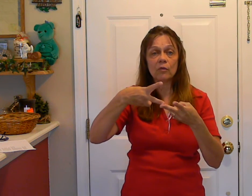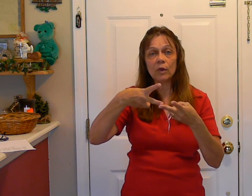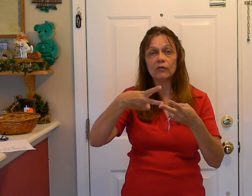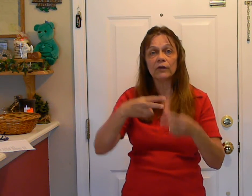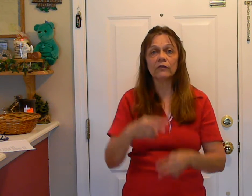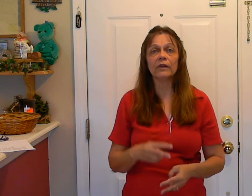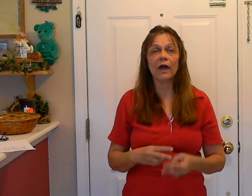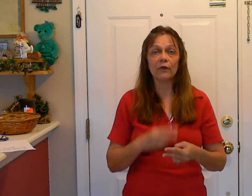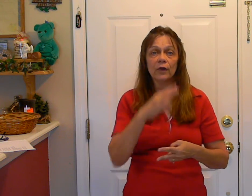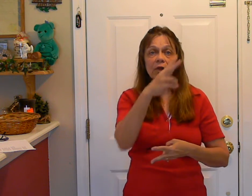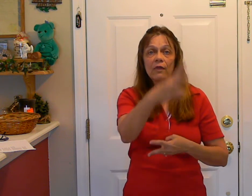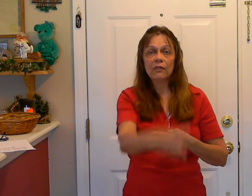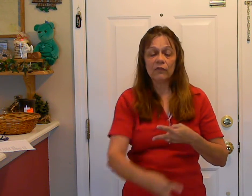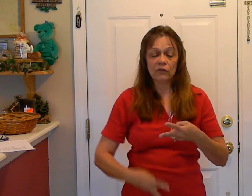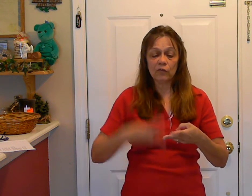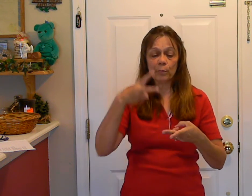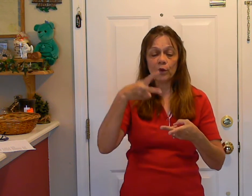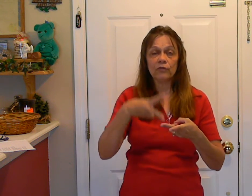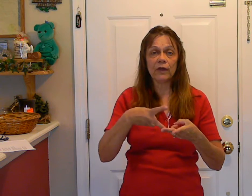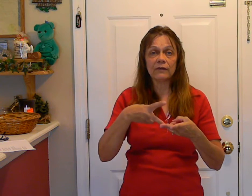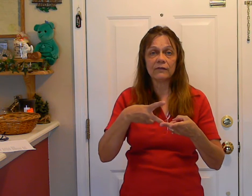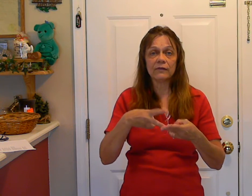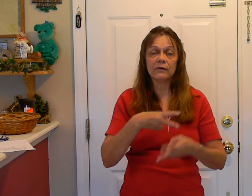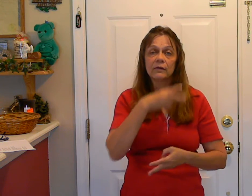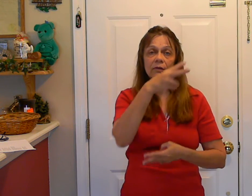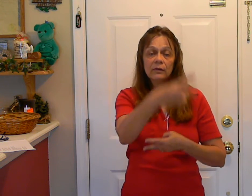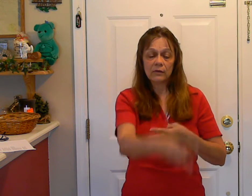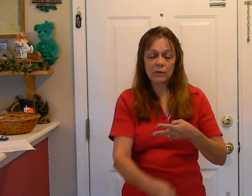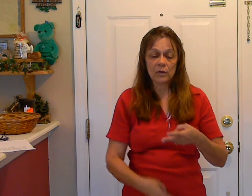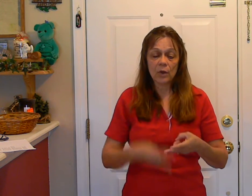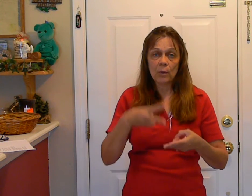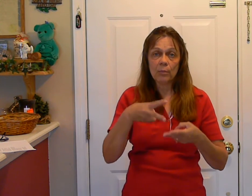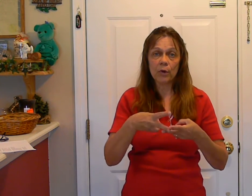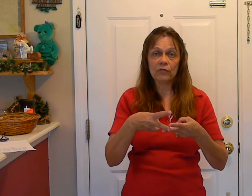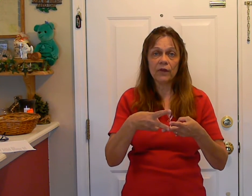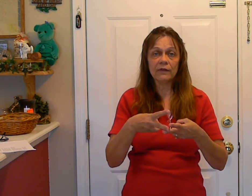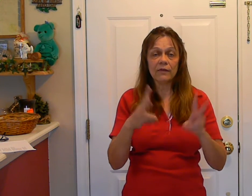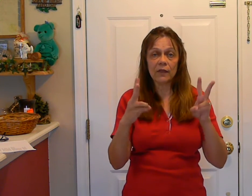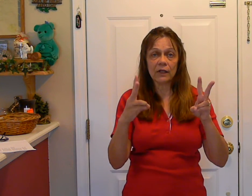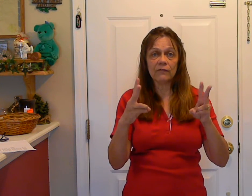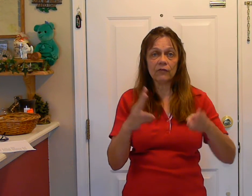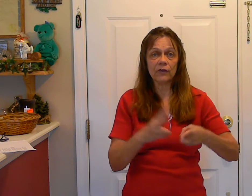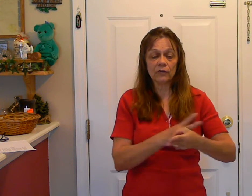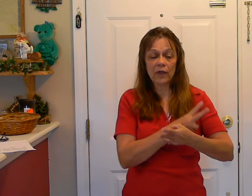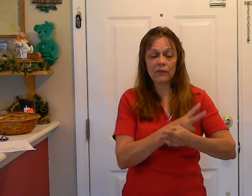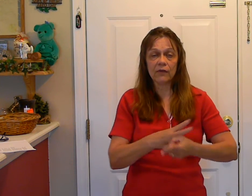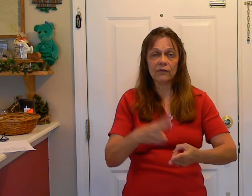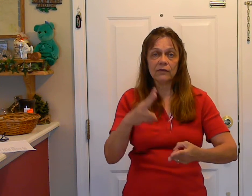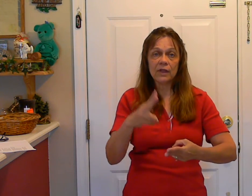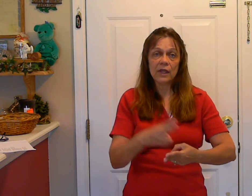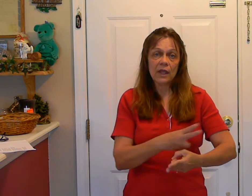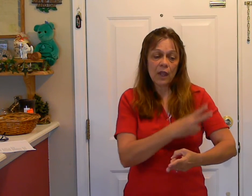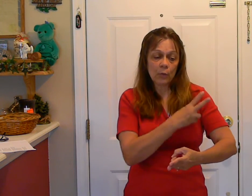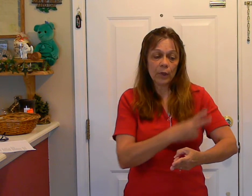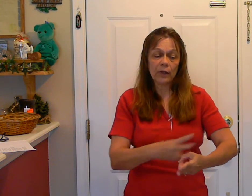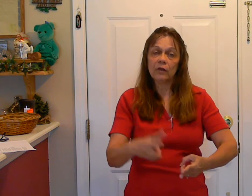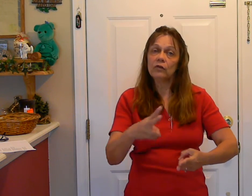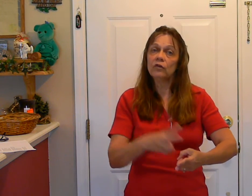the middle fingers together. This is perfect. Perfect. And then leave the fingers like this. And we're going to do